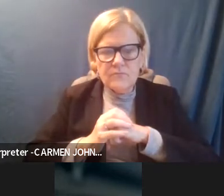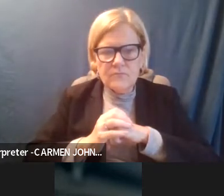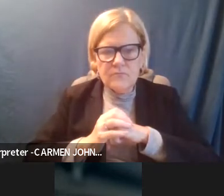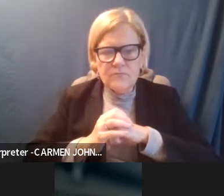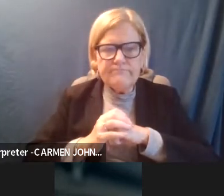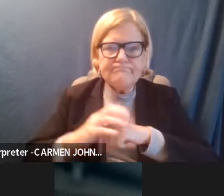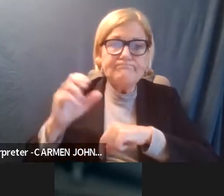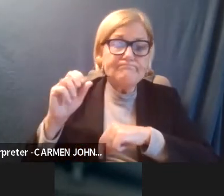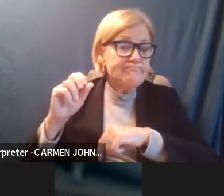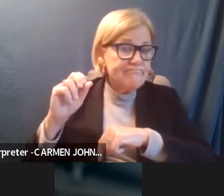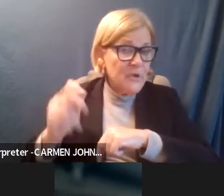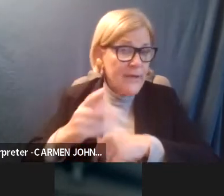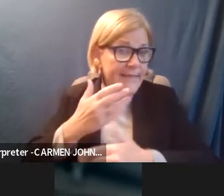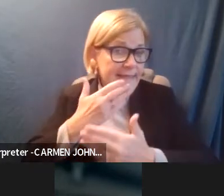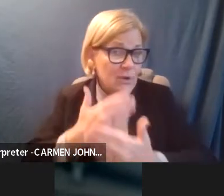Okay, thank you.